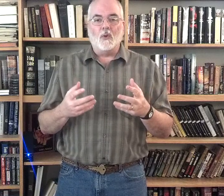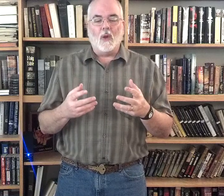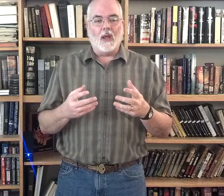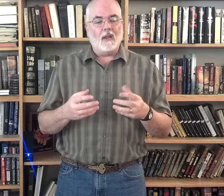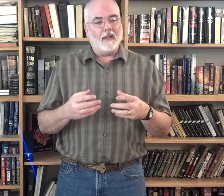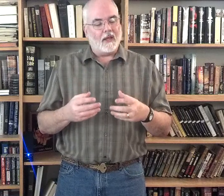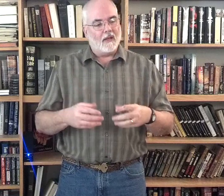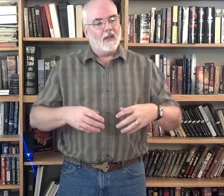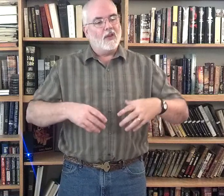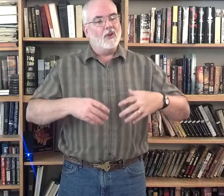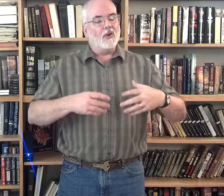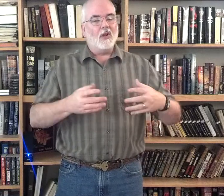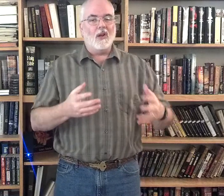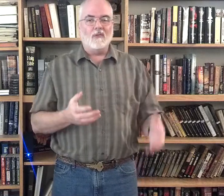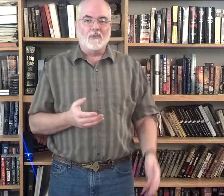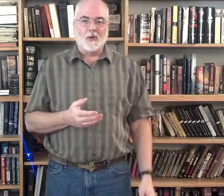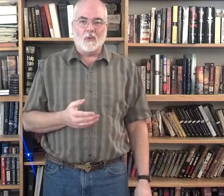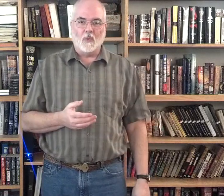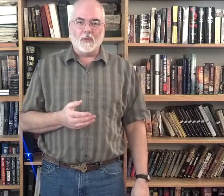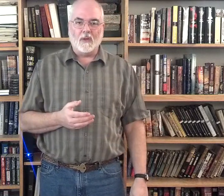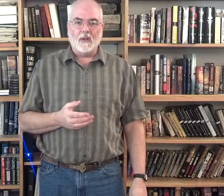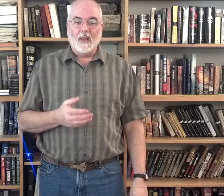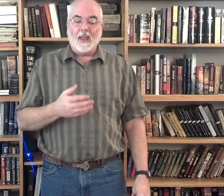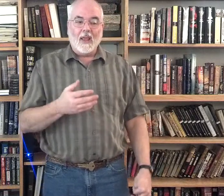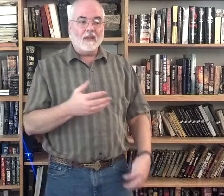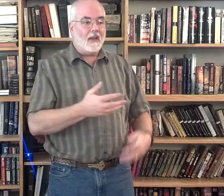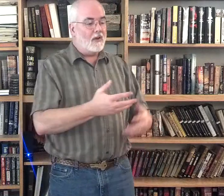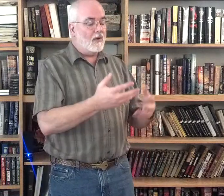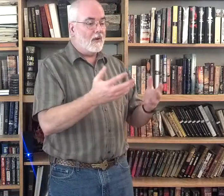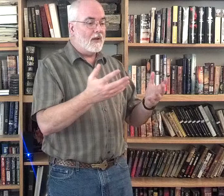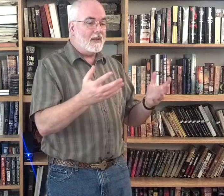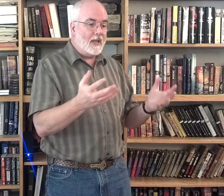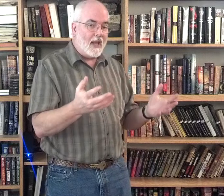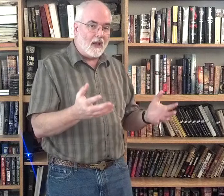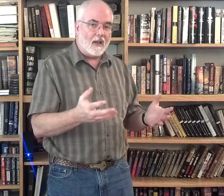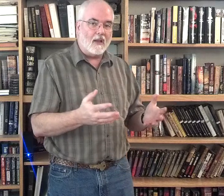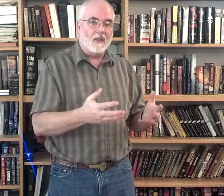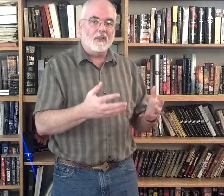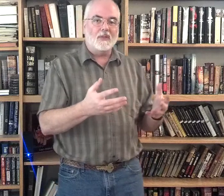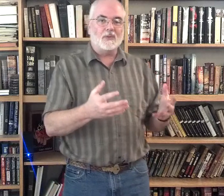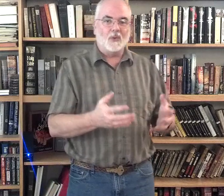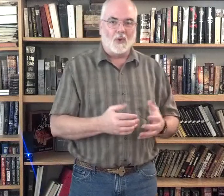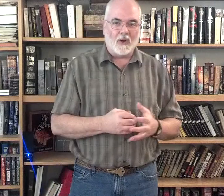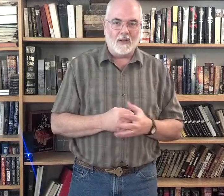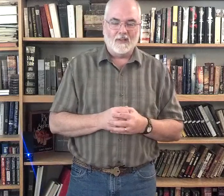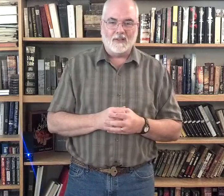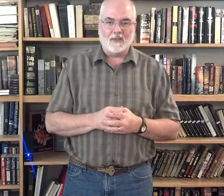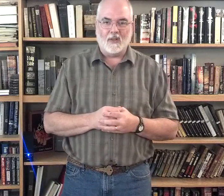way that you're comfortable with it, and that you're telling the story. Okay?